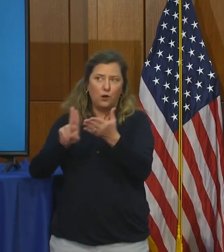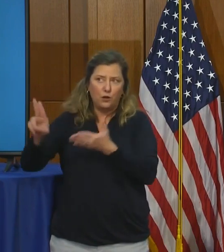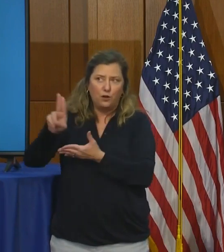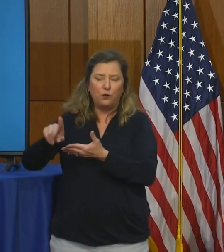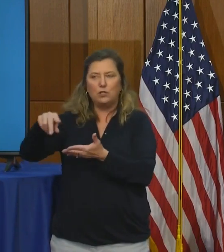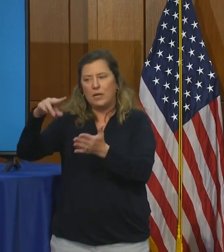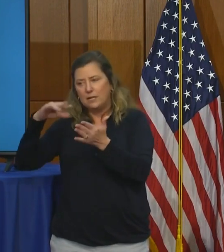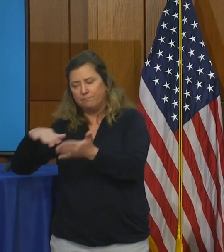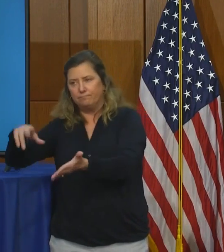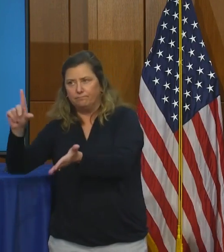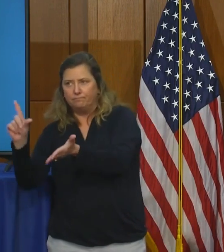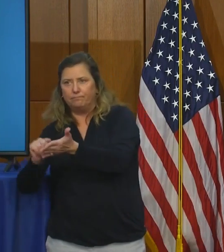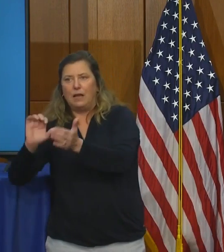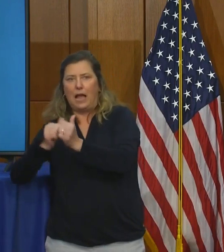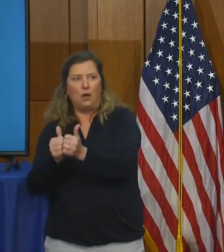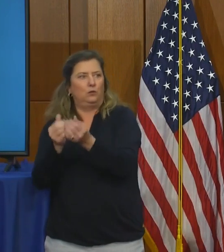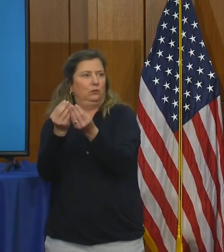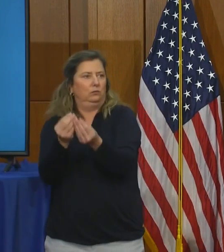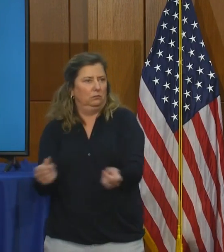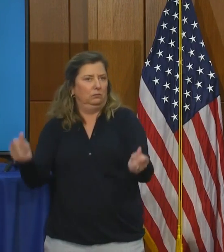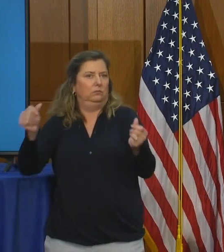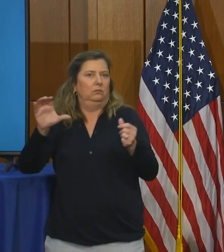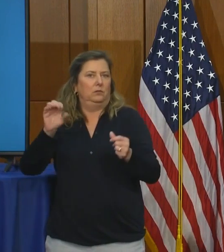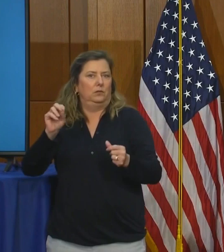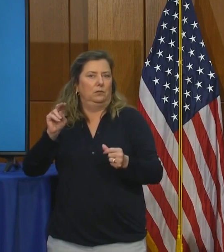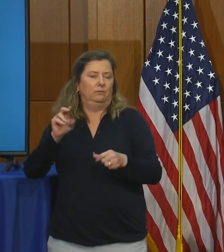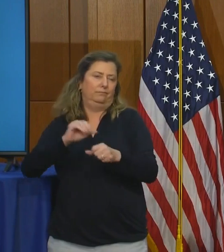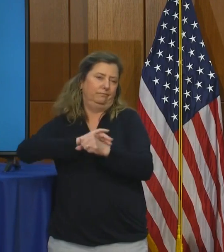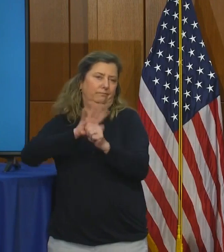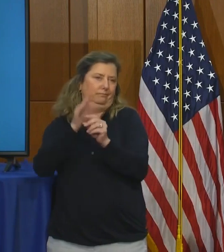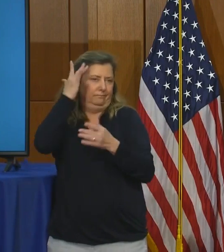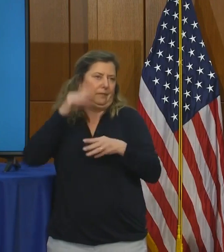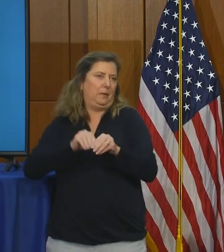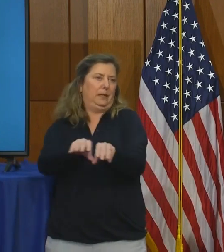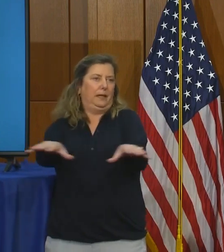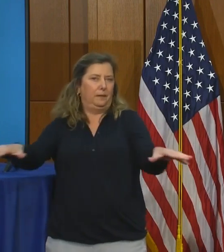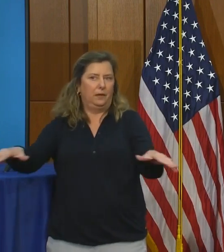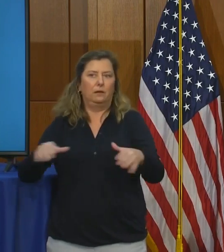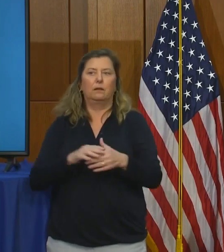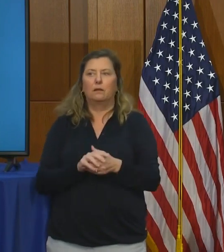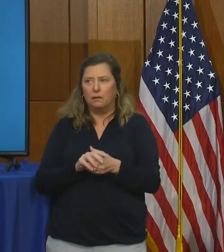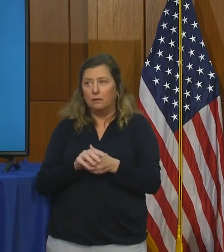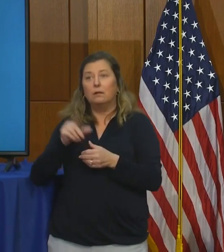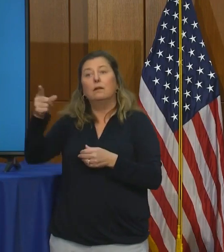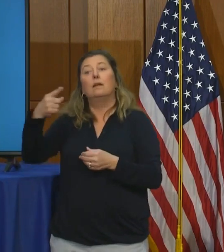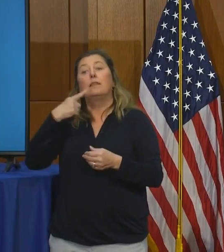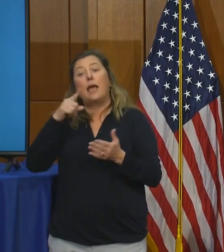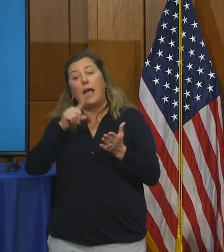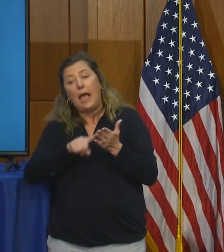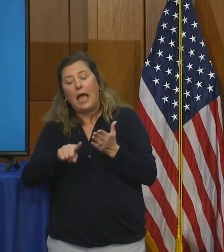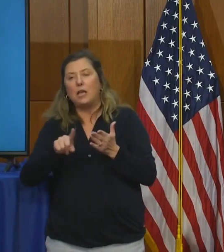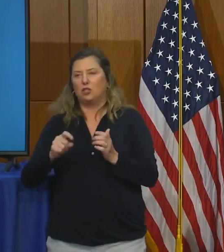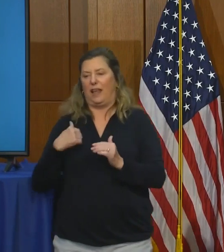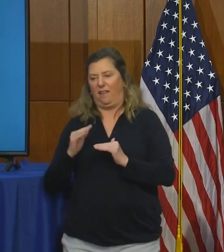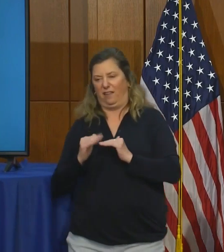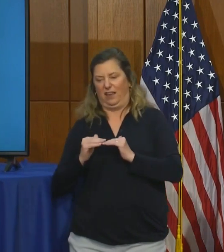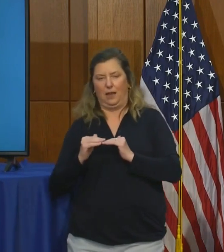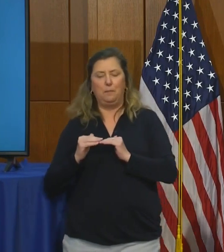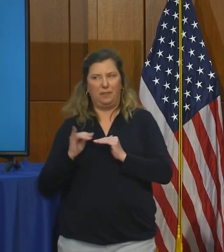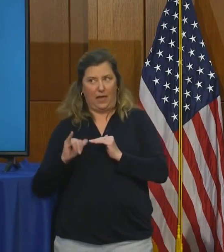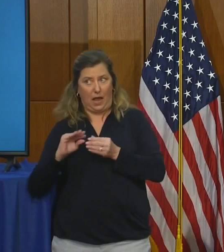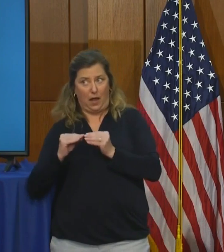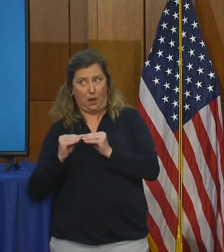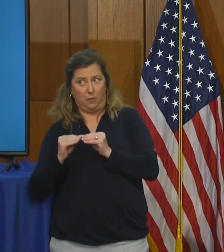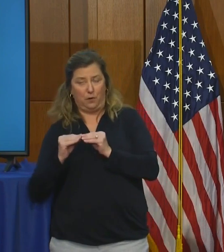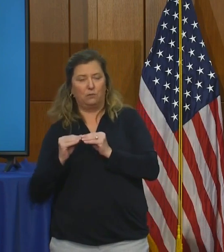map to ending the coronavirus epidemic, in which they said that you needed a minimum of at least that